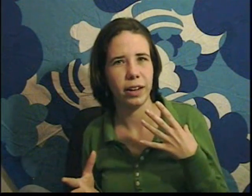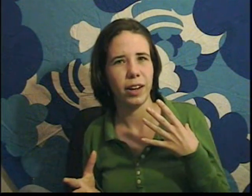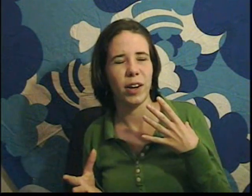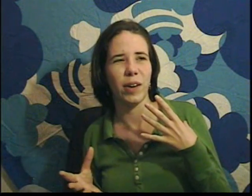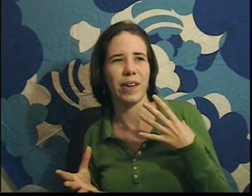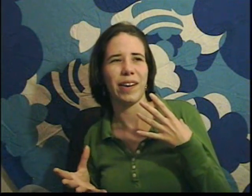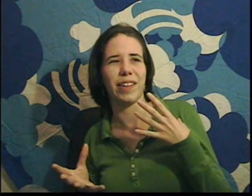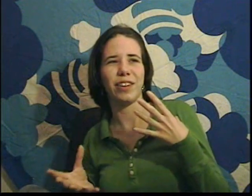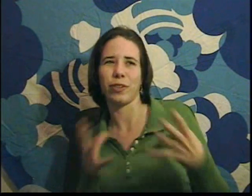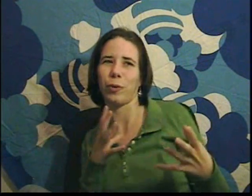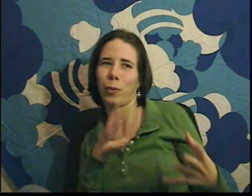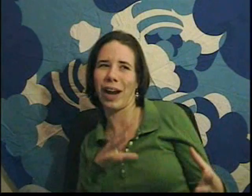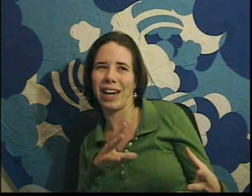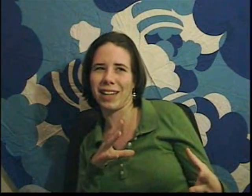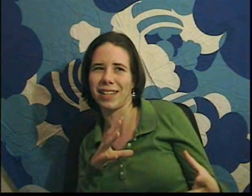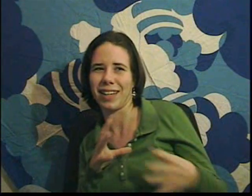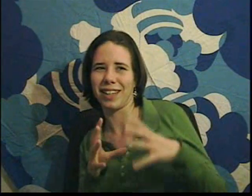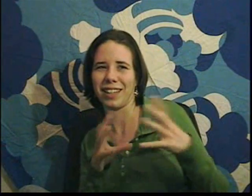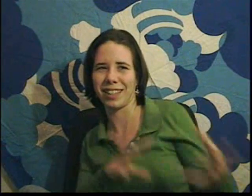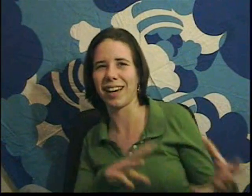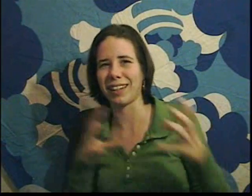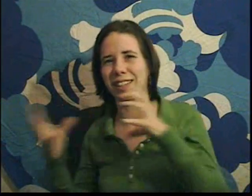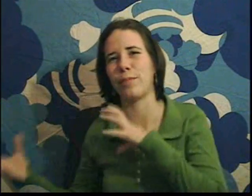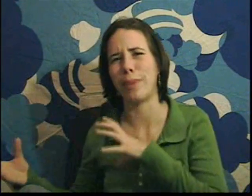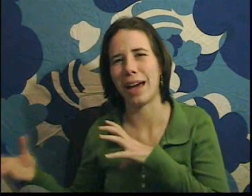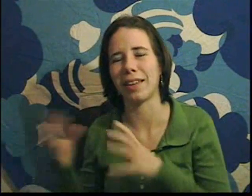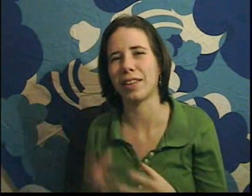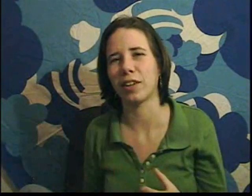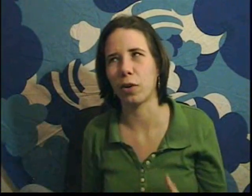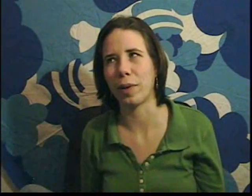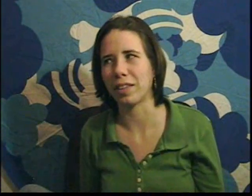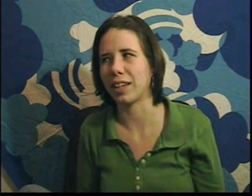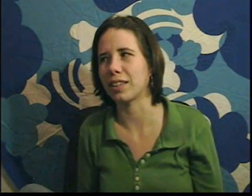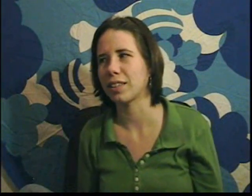ways that science and math go about things.